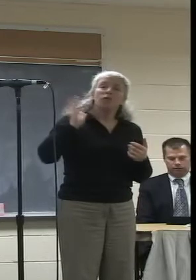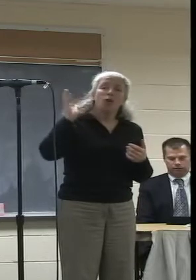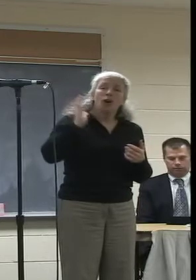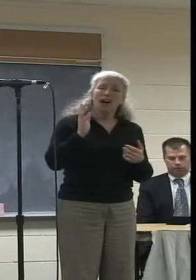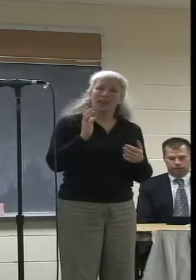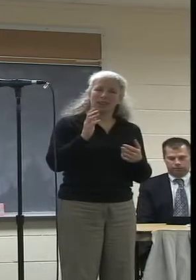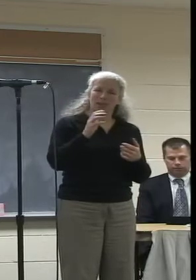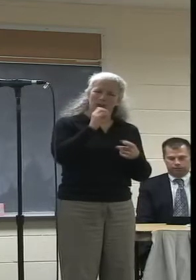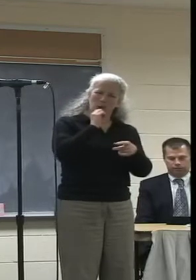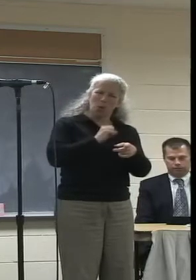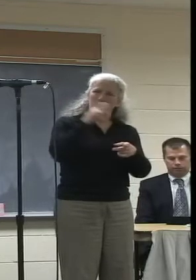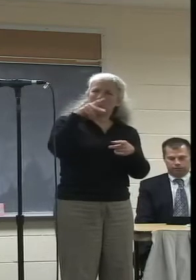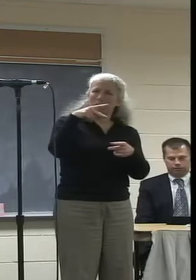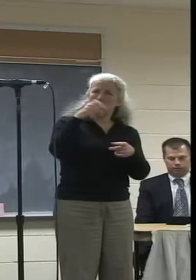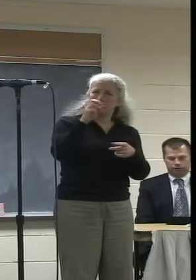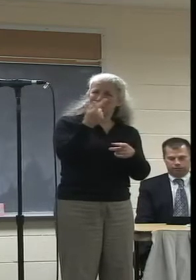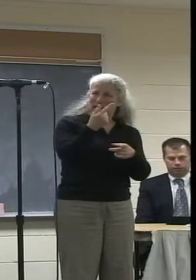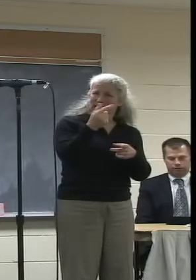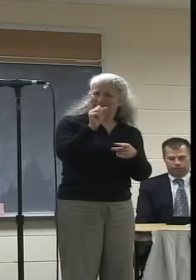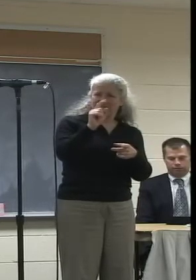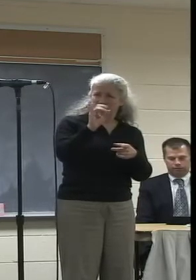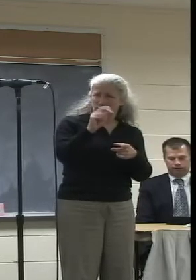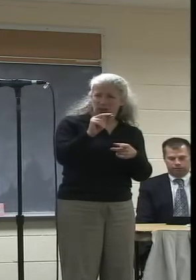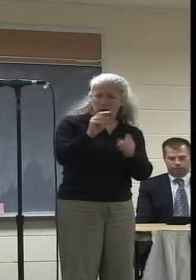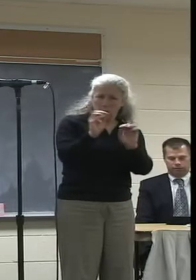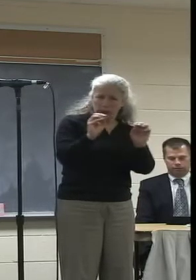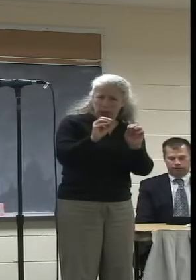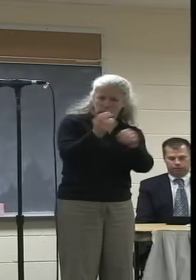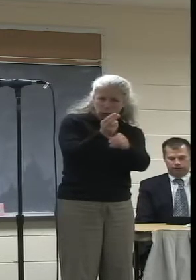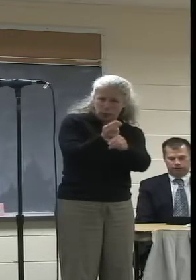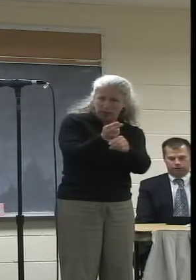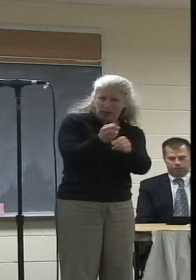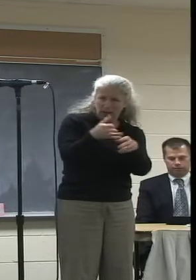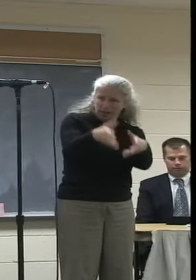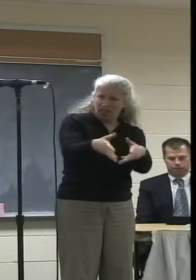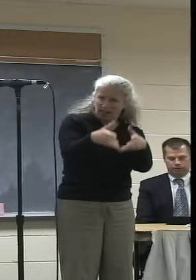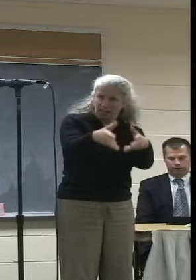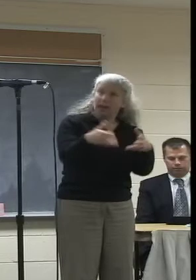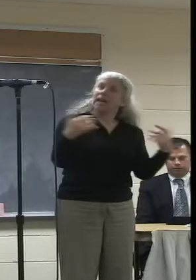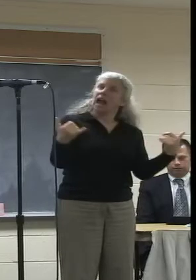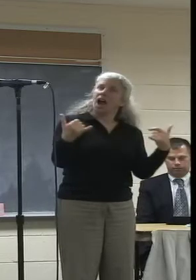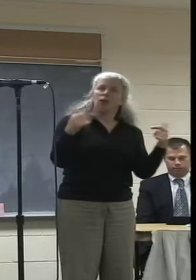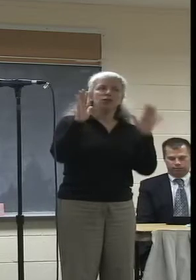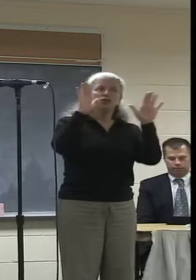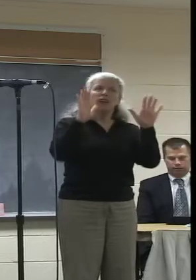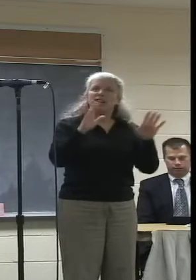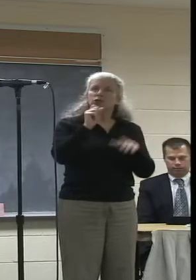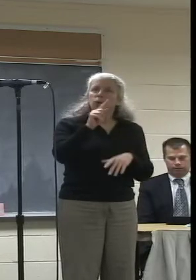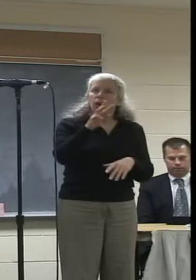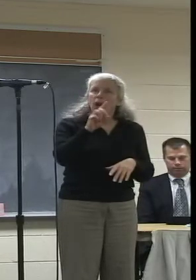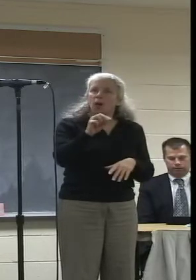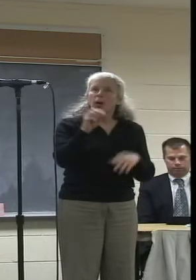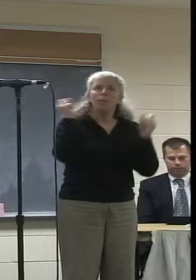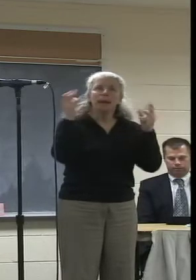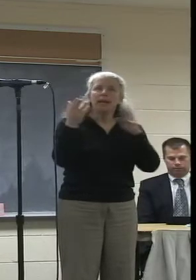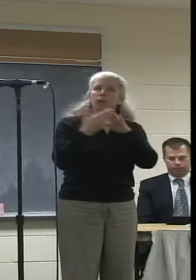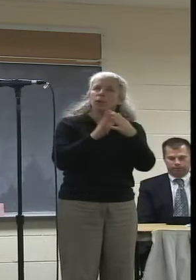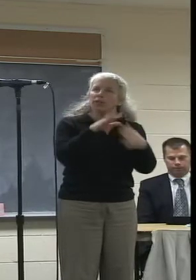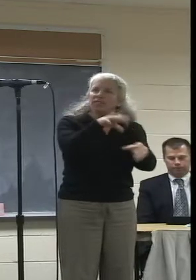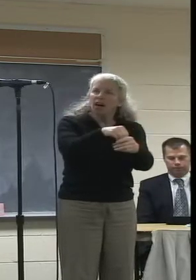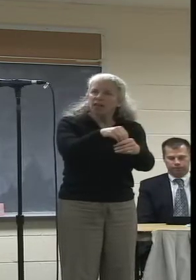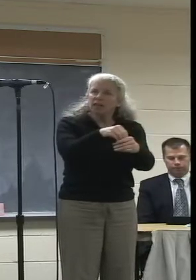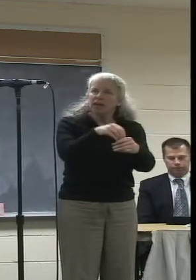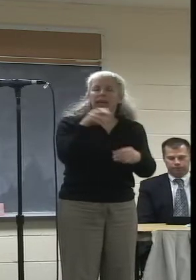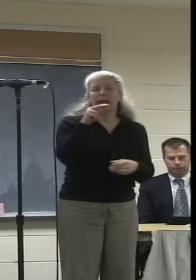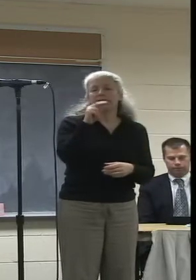vibrant community media center with a robust community presence. And my experience with NCTV is